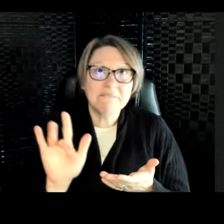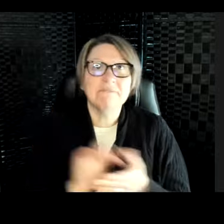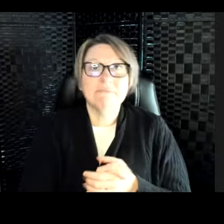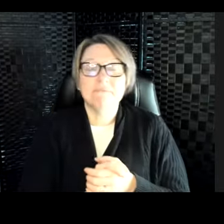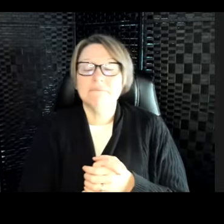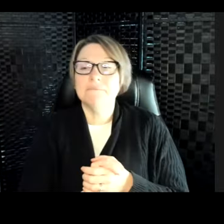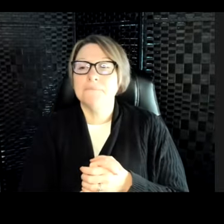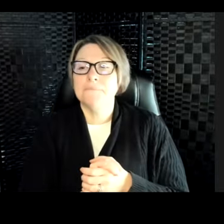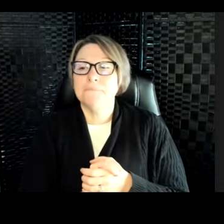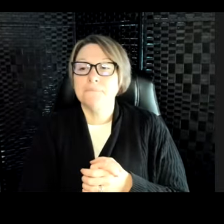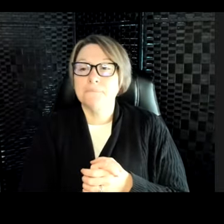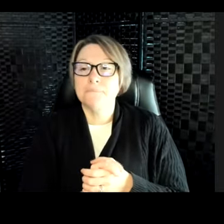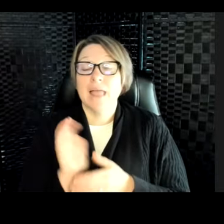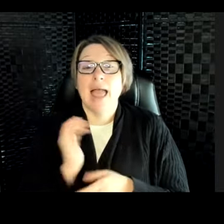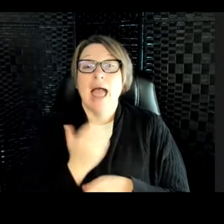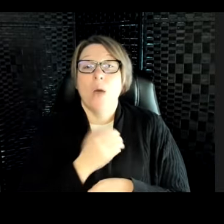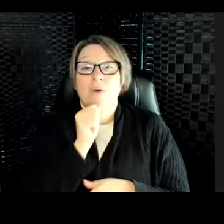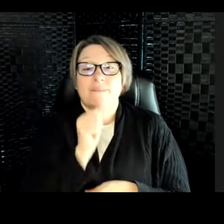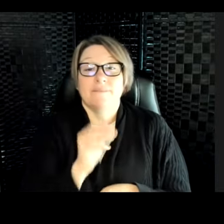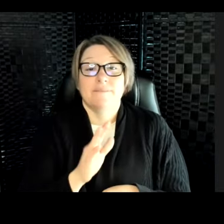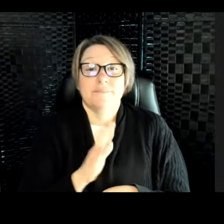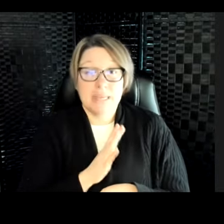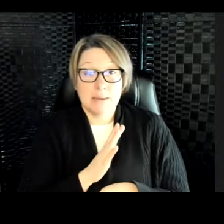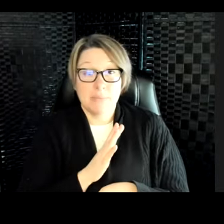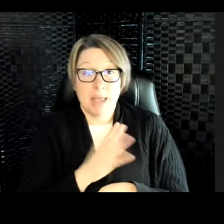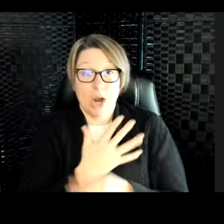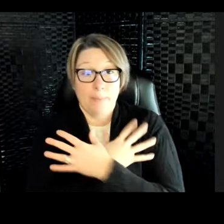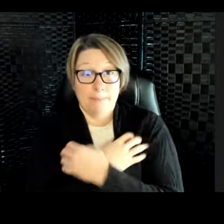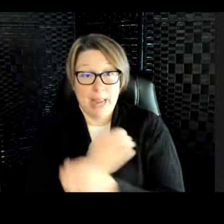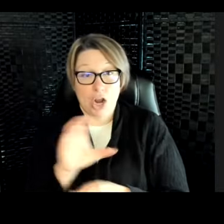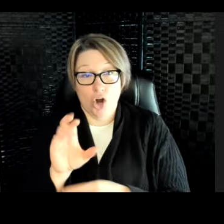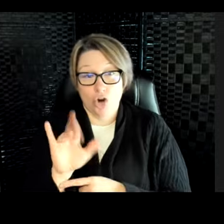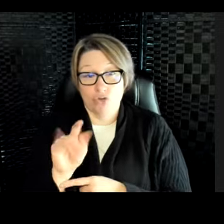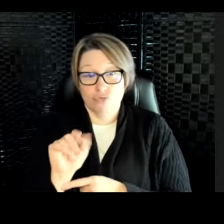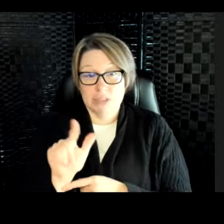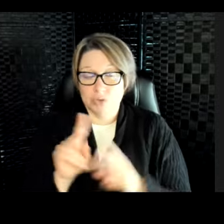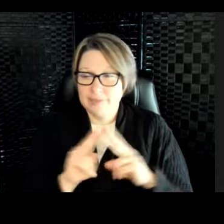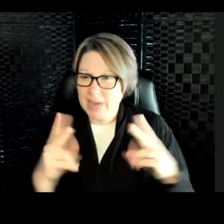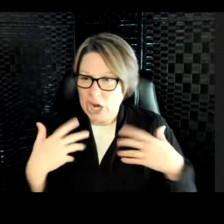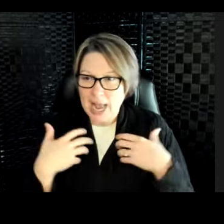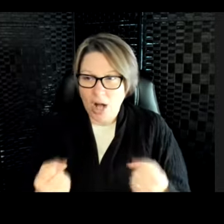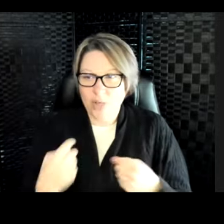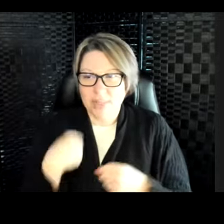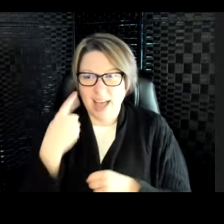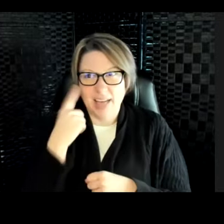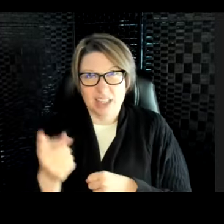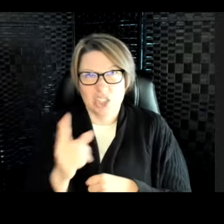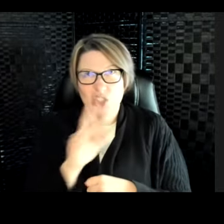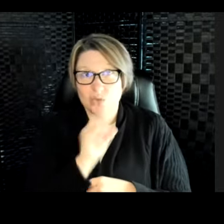Our female polar bear, Crystal, is very healthy, and I believe she is 29 years old. So she is a